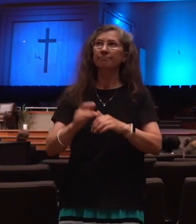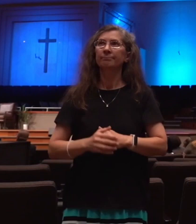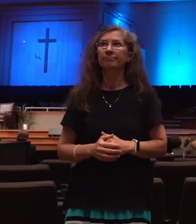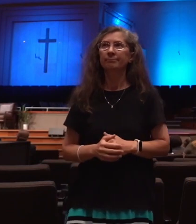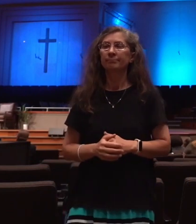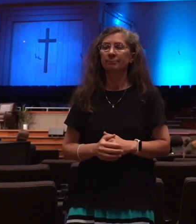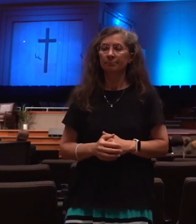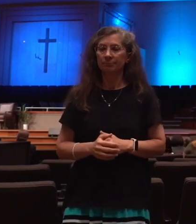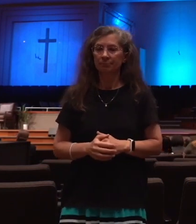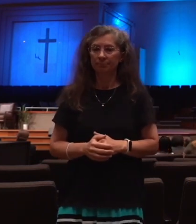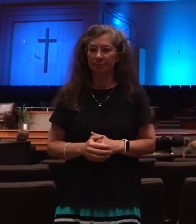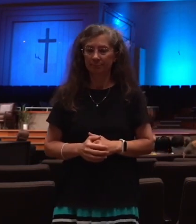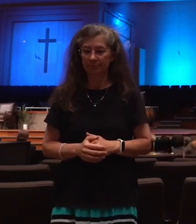Whoever wants it.